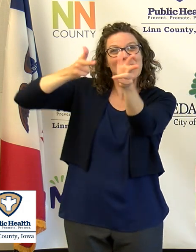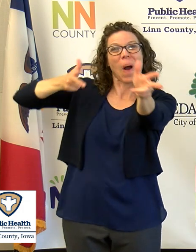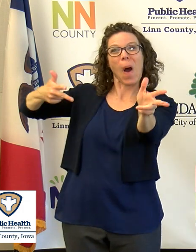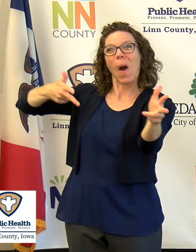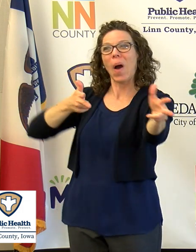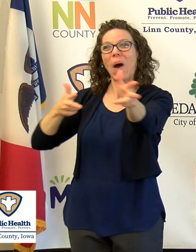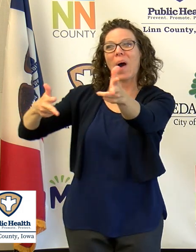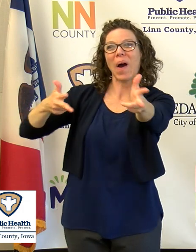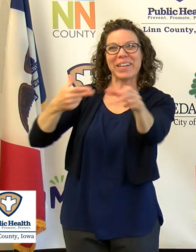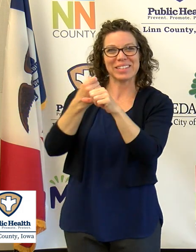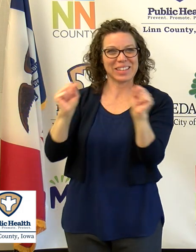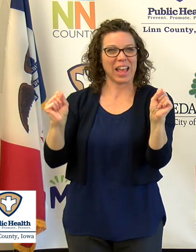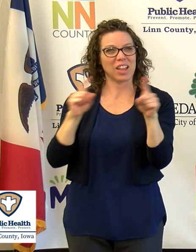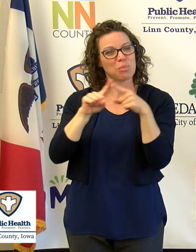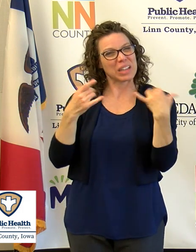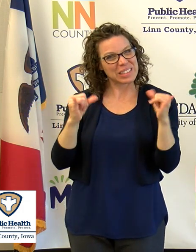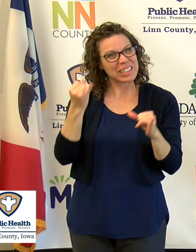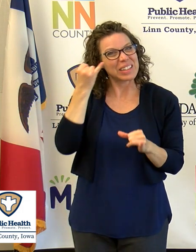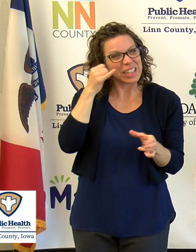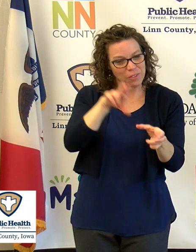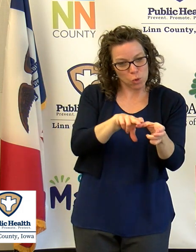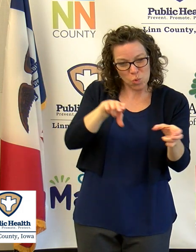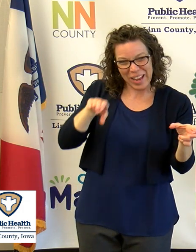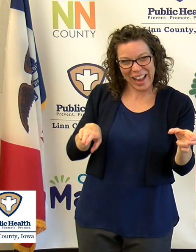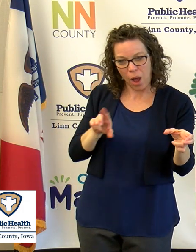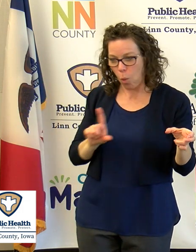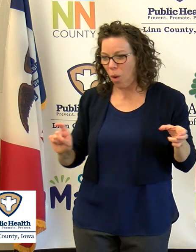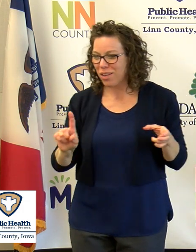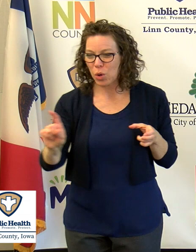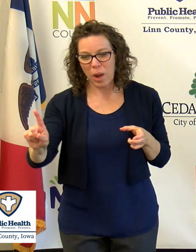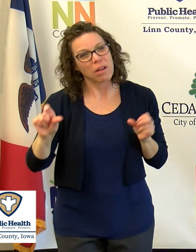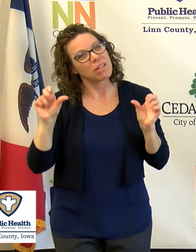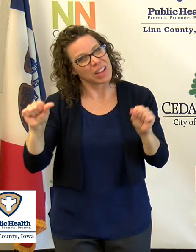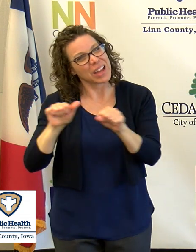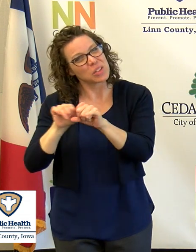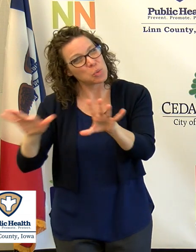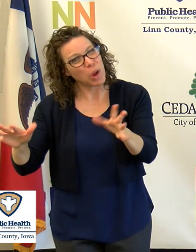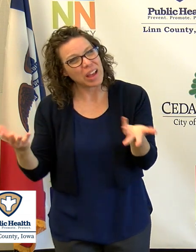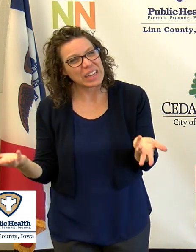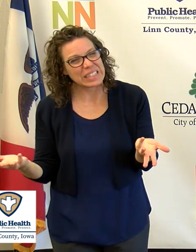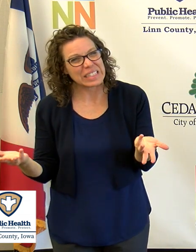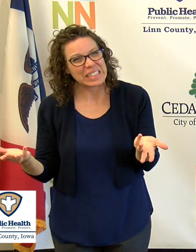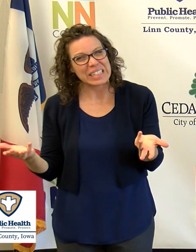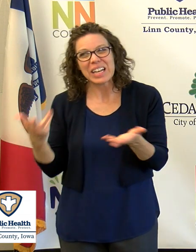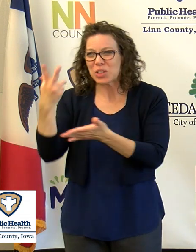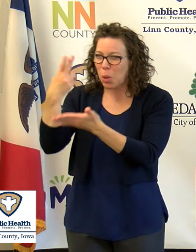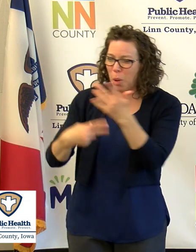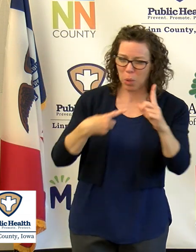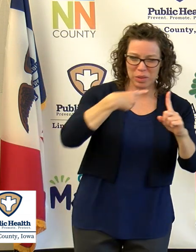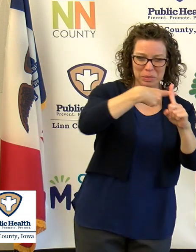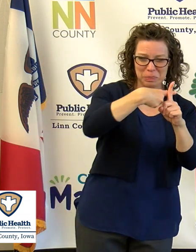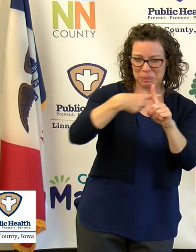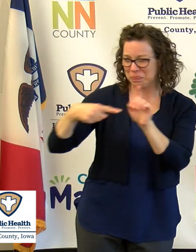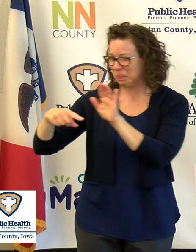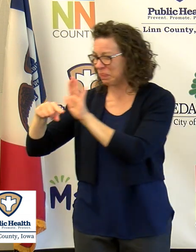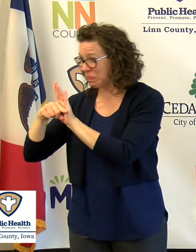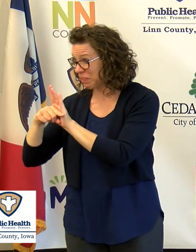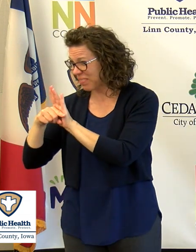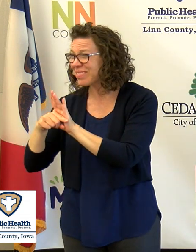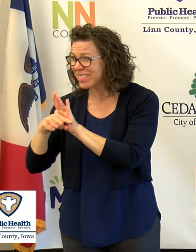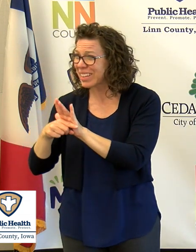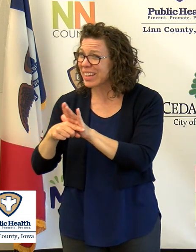spread infection amongst others. So it's both. Could you stay in your car, not get out of your car, go up and down the street?